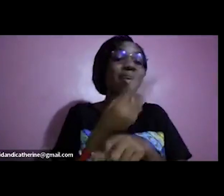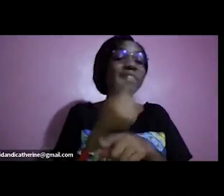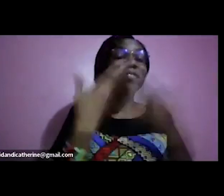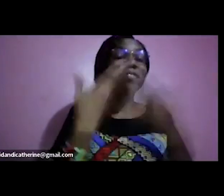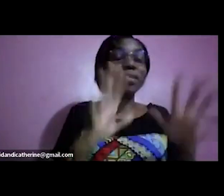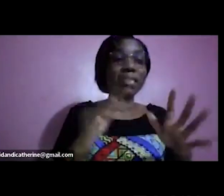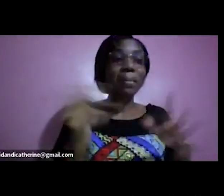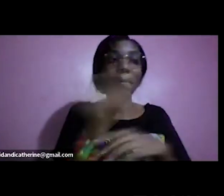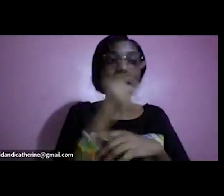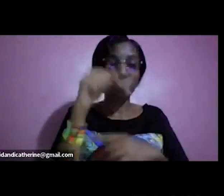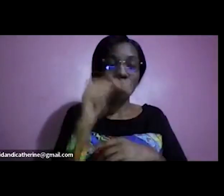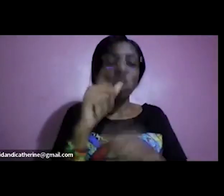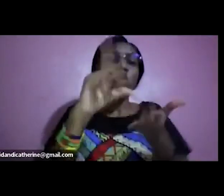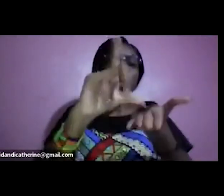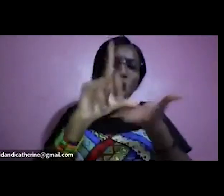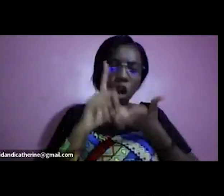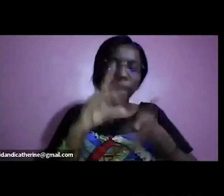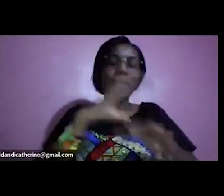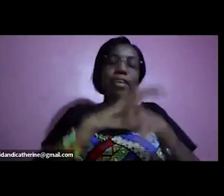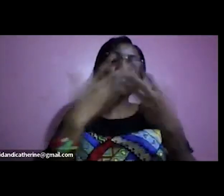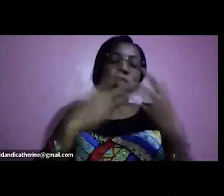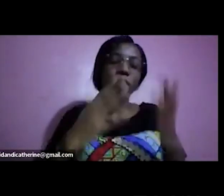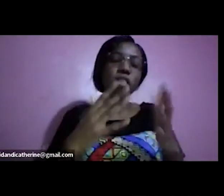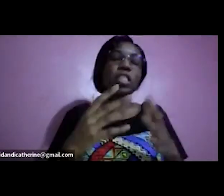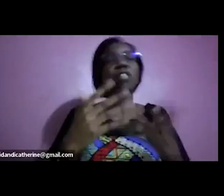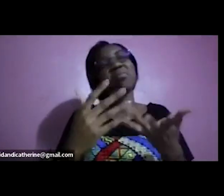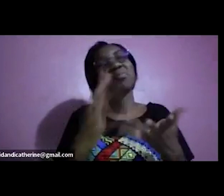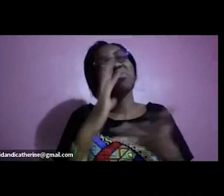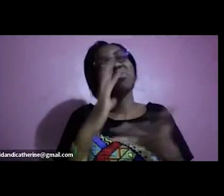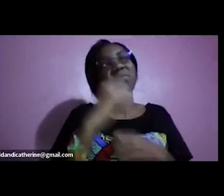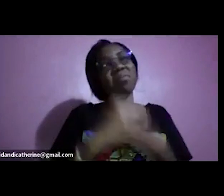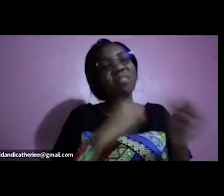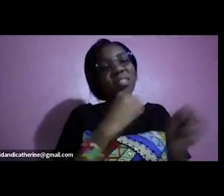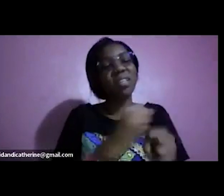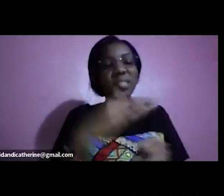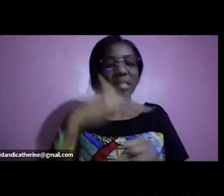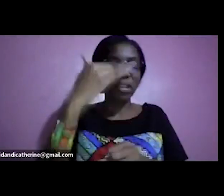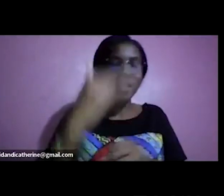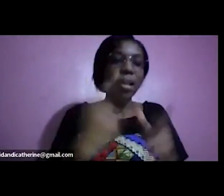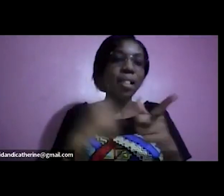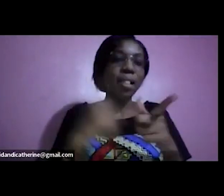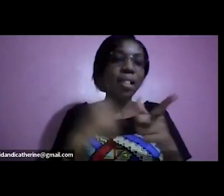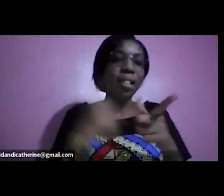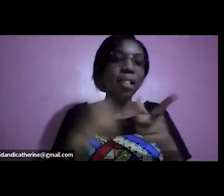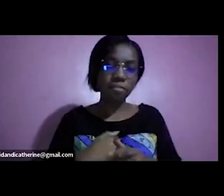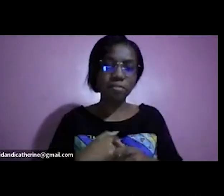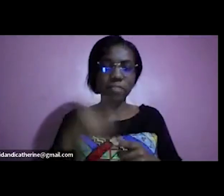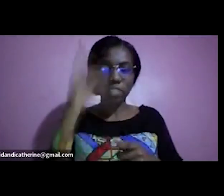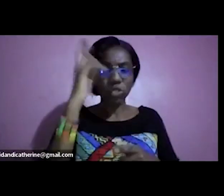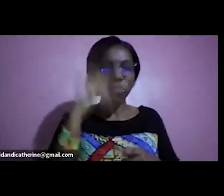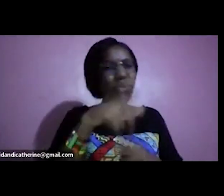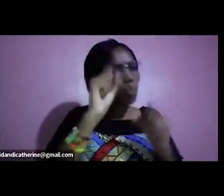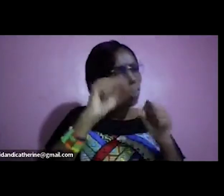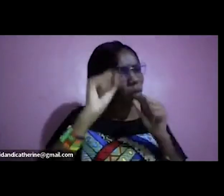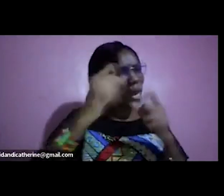probably gotten a loan for the next five years i probably have uh obligations can you allow me now eat